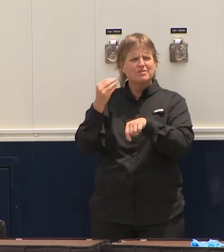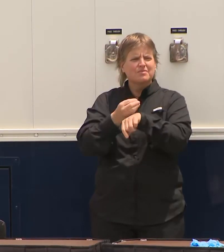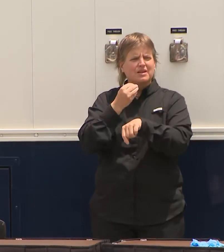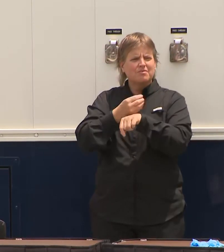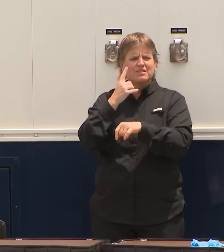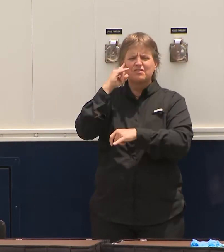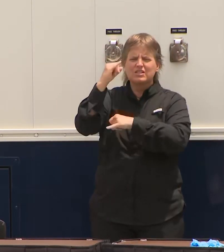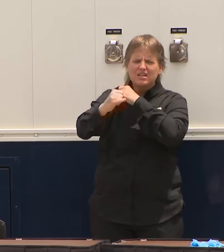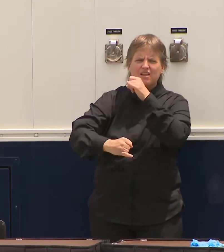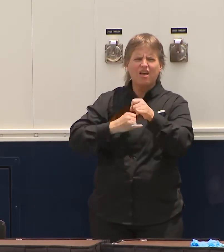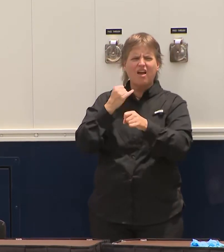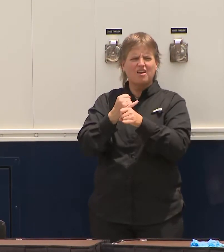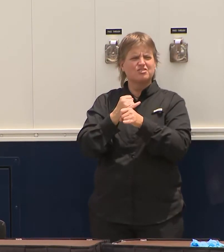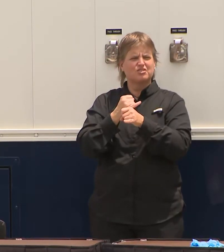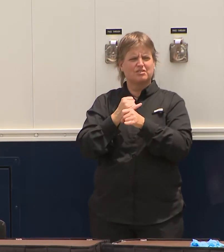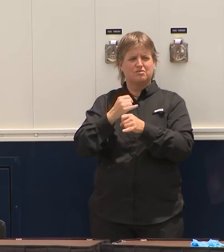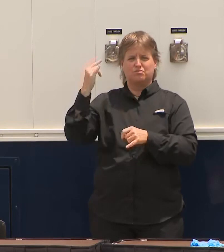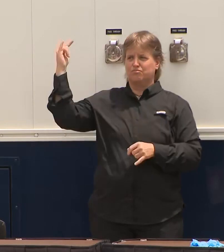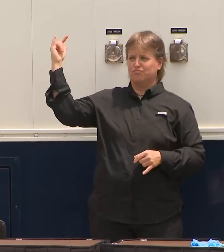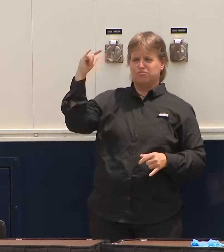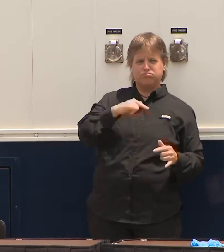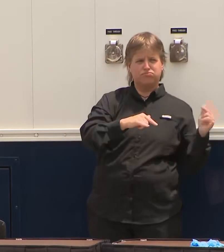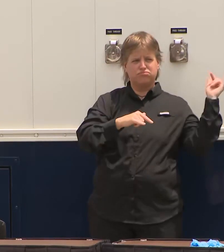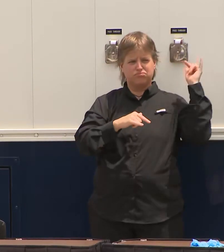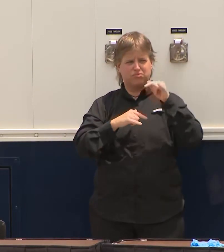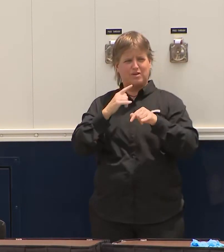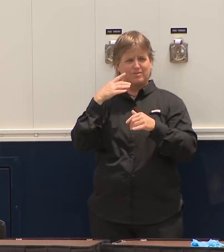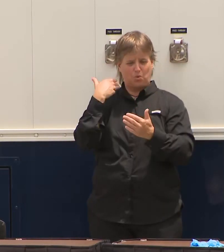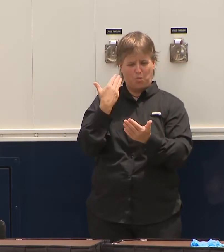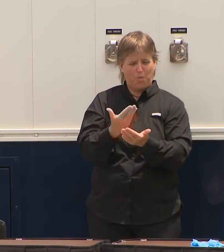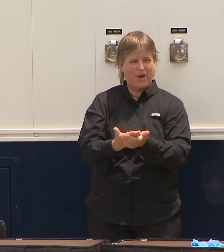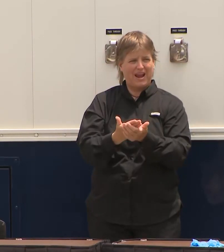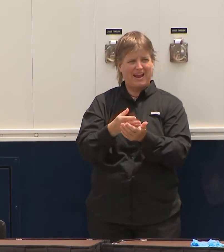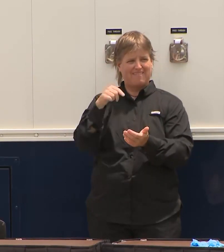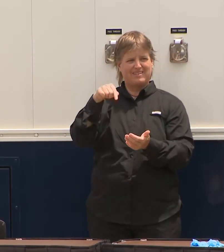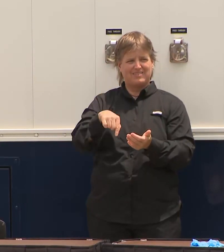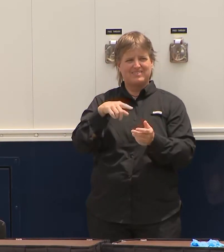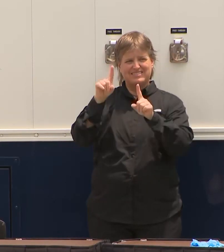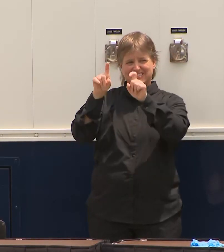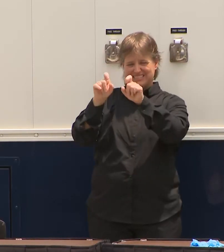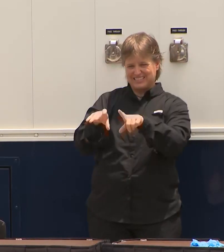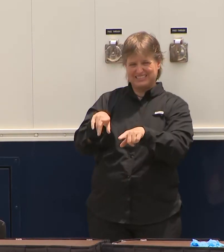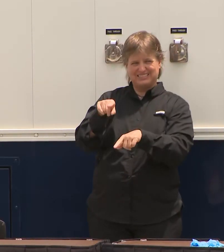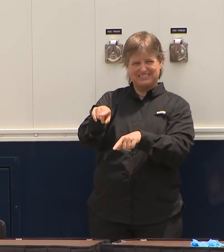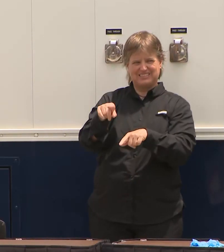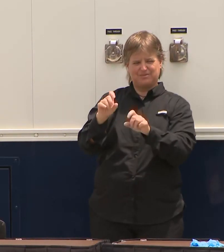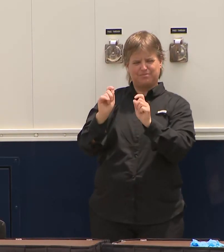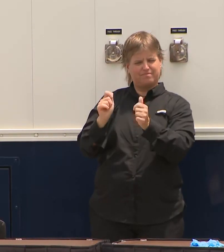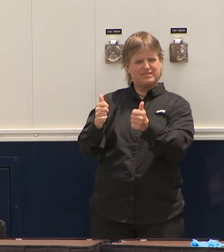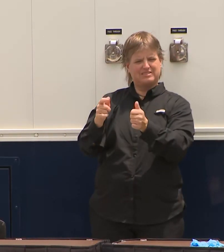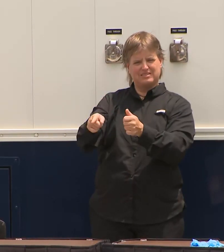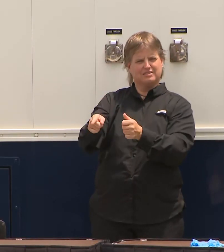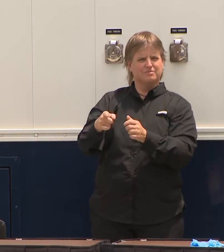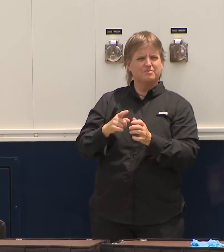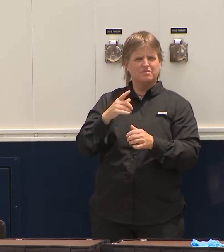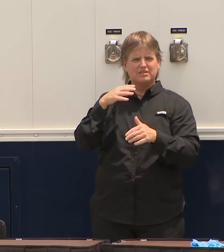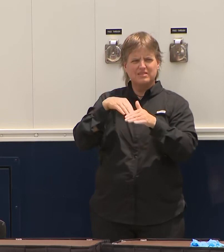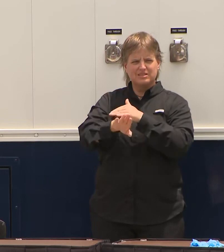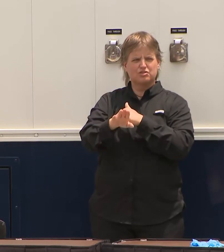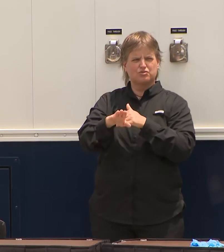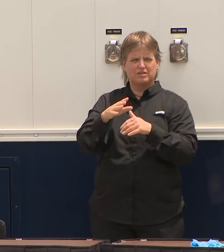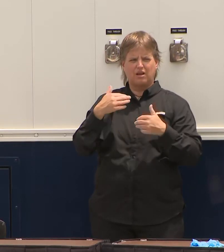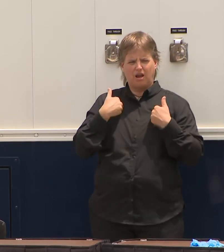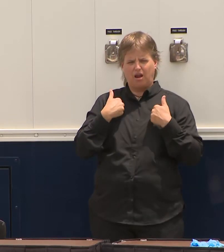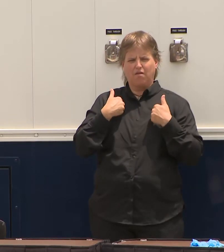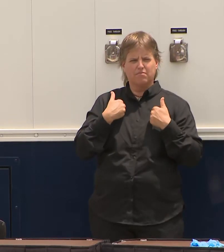have those tests available and done so that as people come to Florida, you know, we know that people aren't necessarily carrying the virus. I mean,